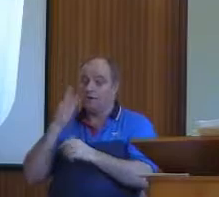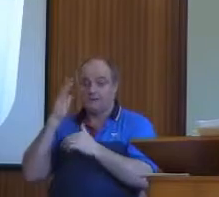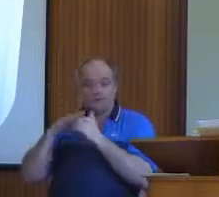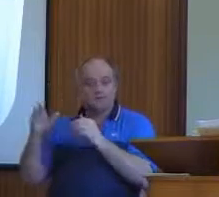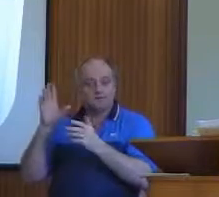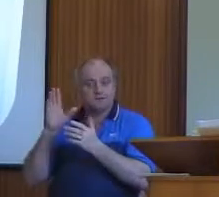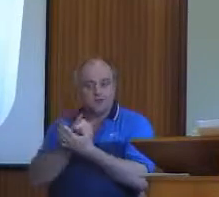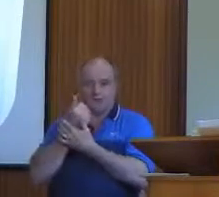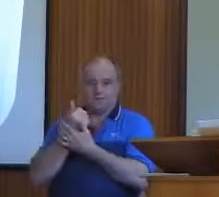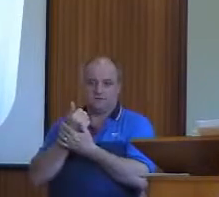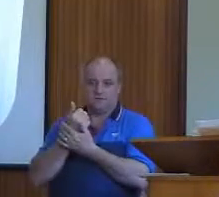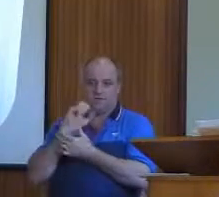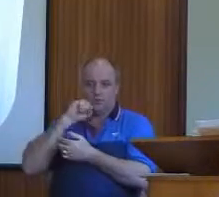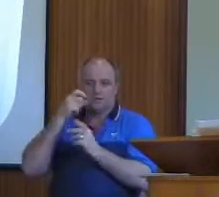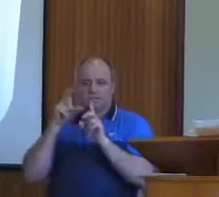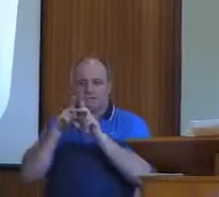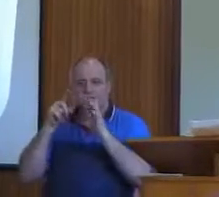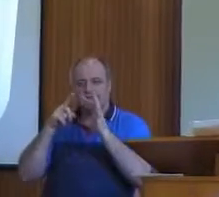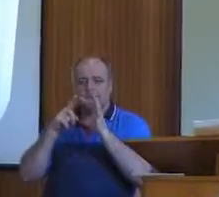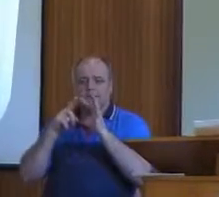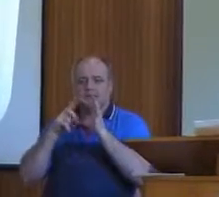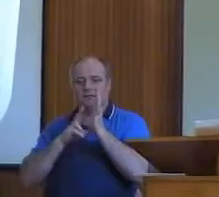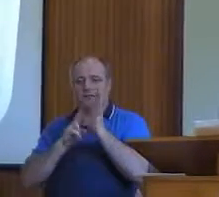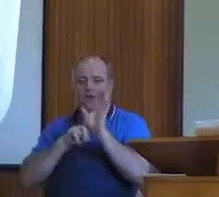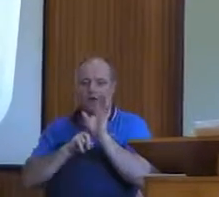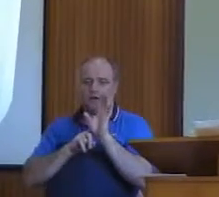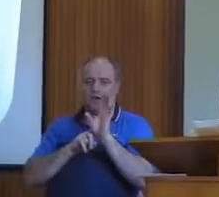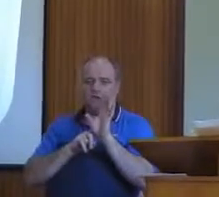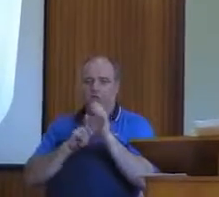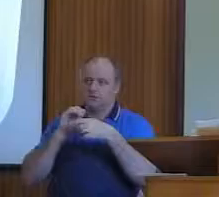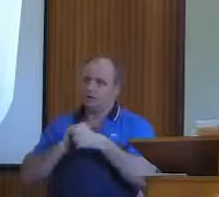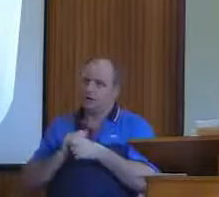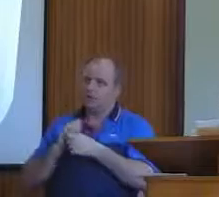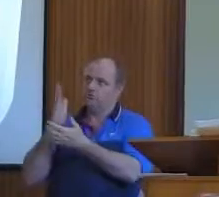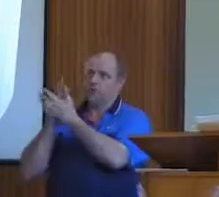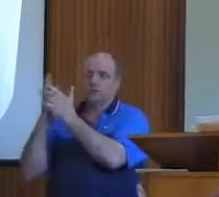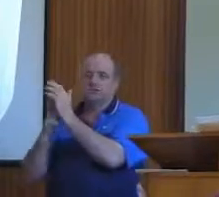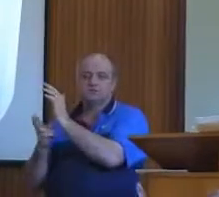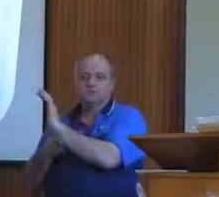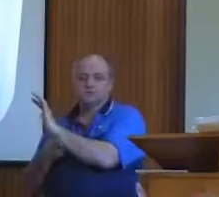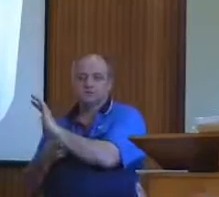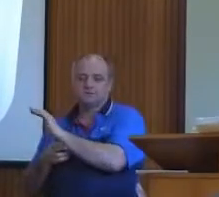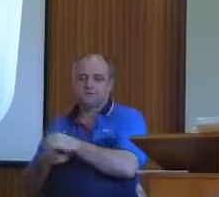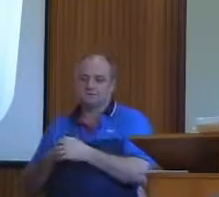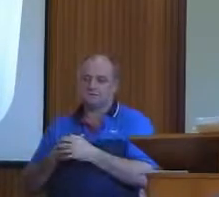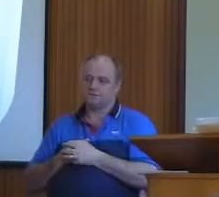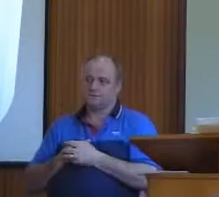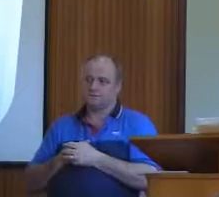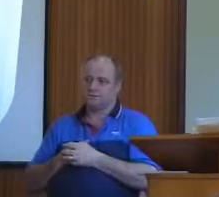to seek salvation in just learning, have knowledge of theology, hello,